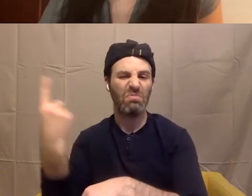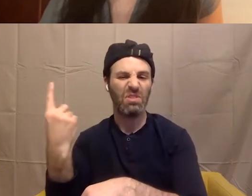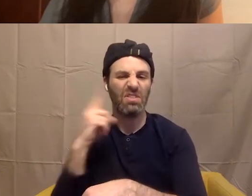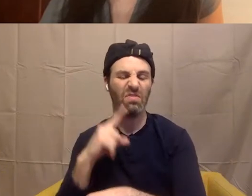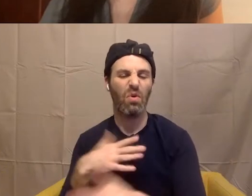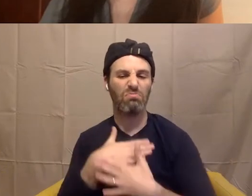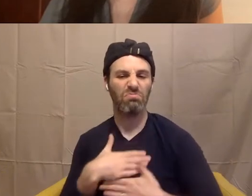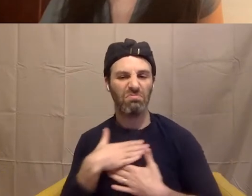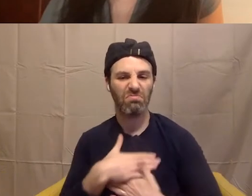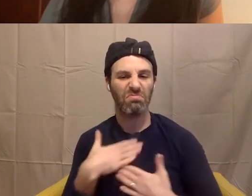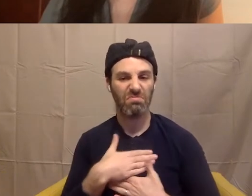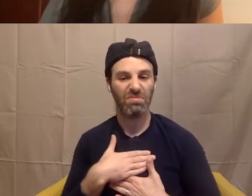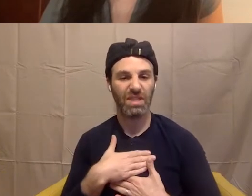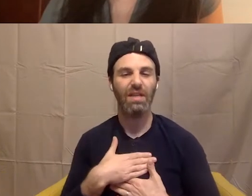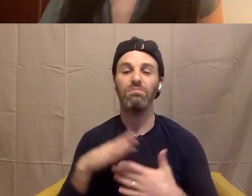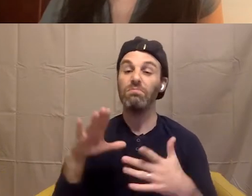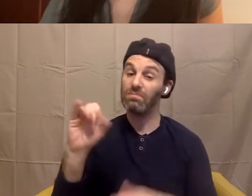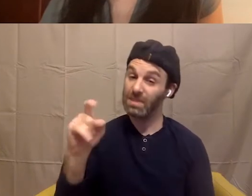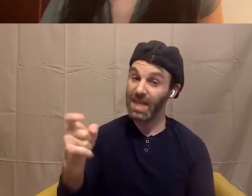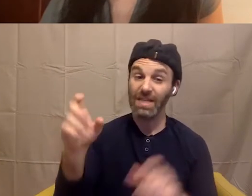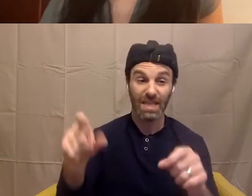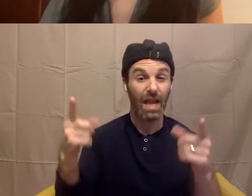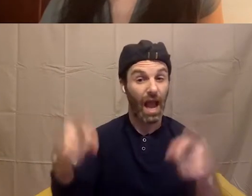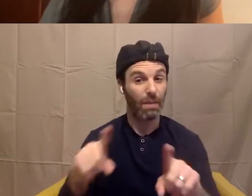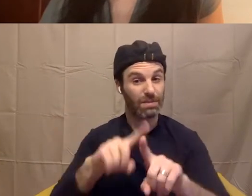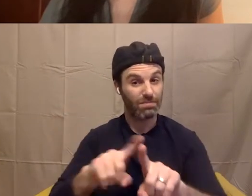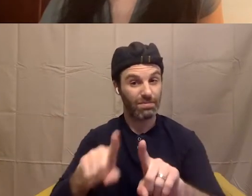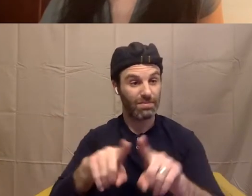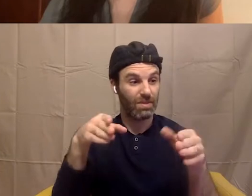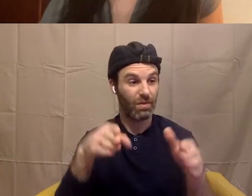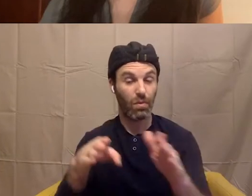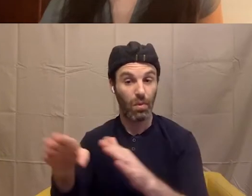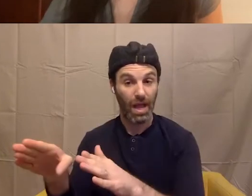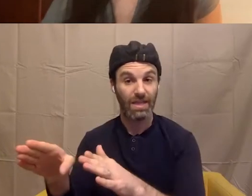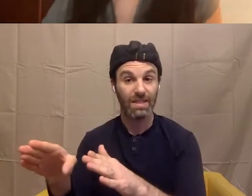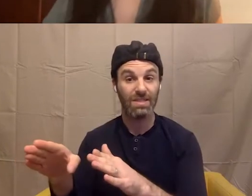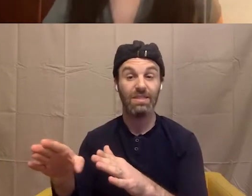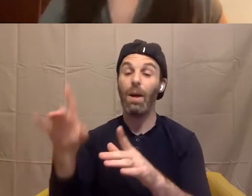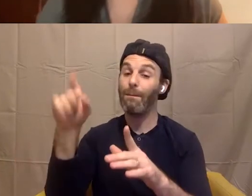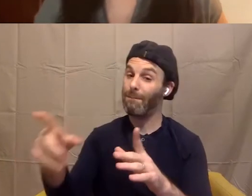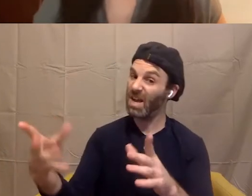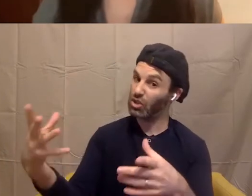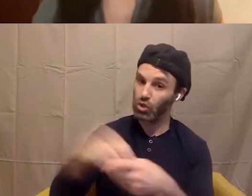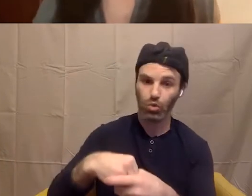happen in many different ways. And it must involve consent in order to be sex.